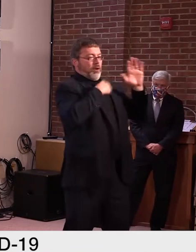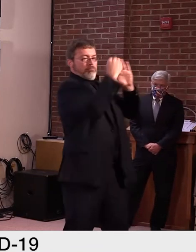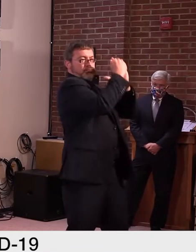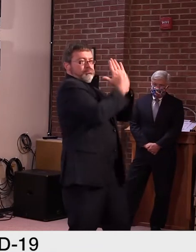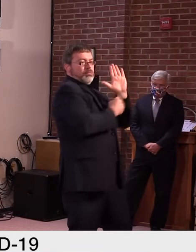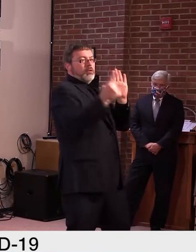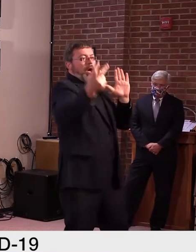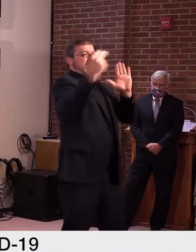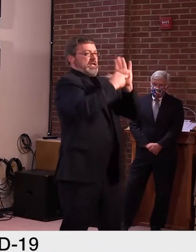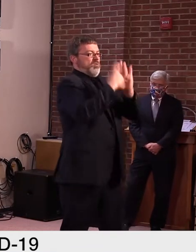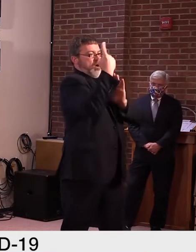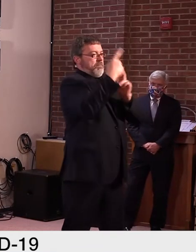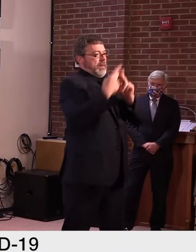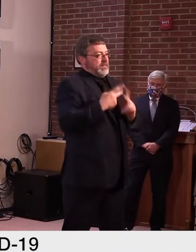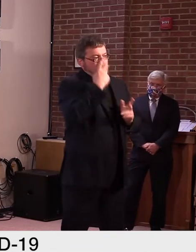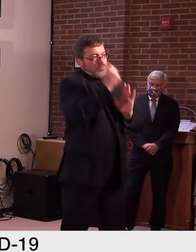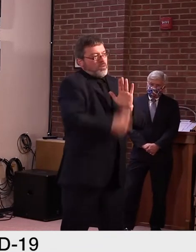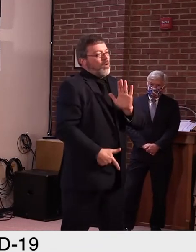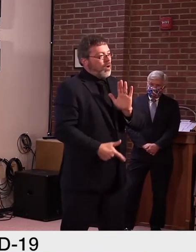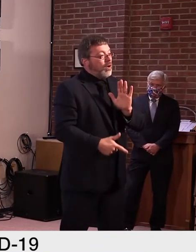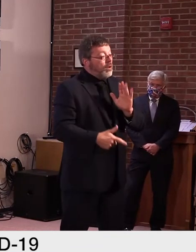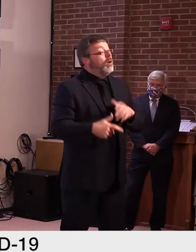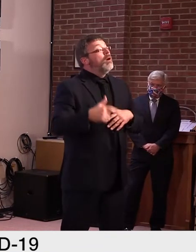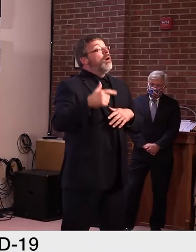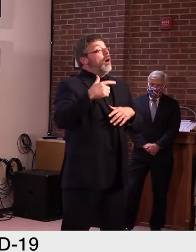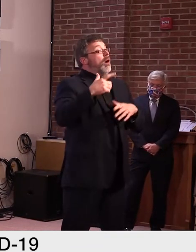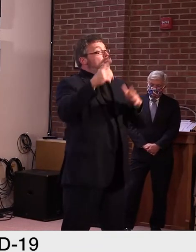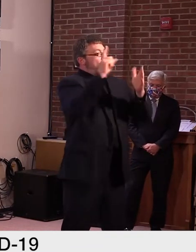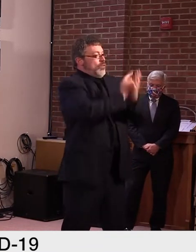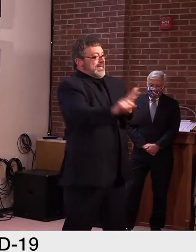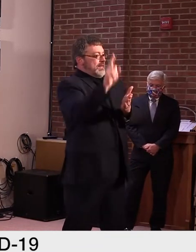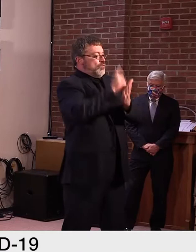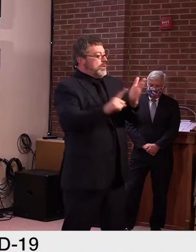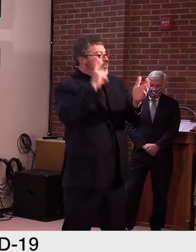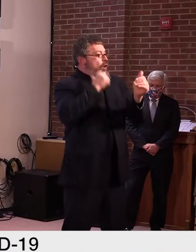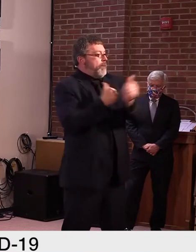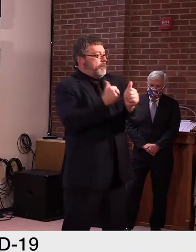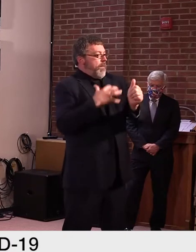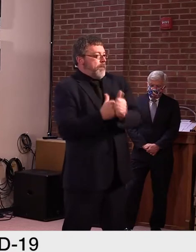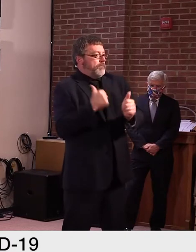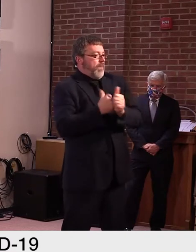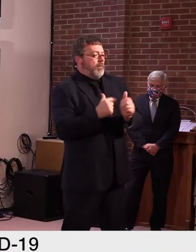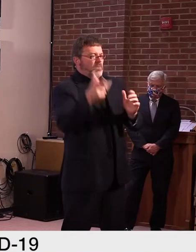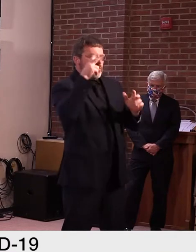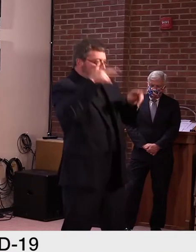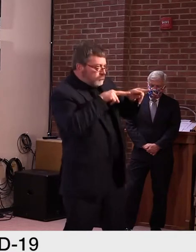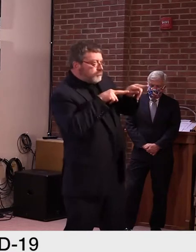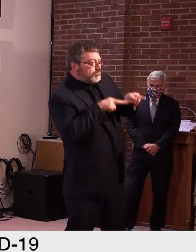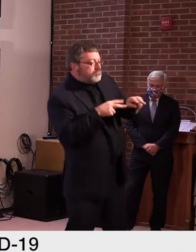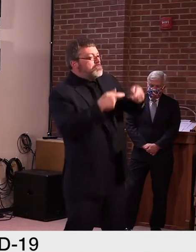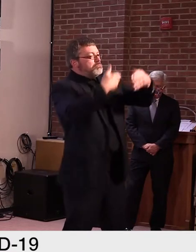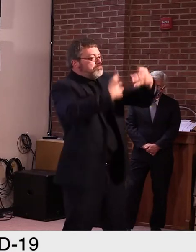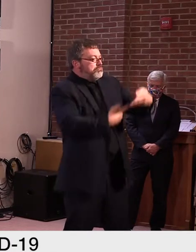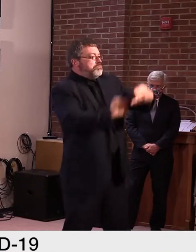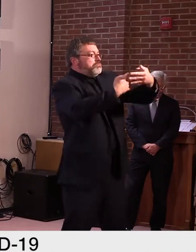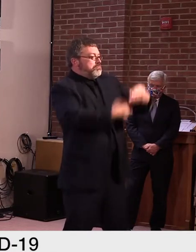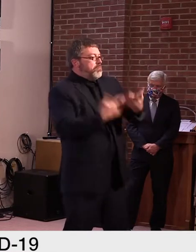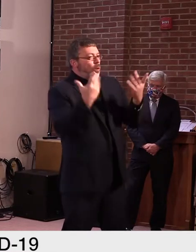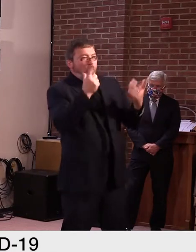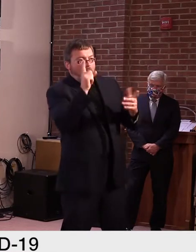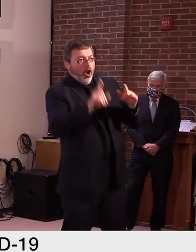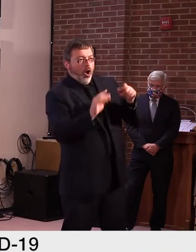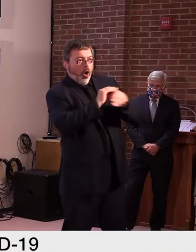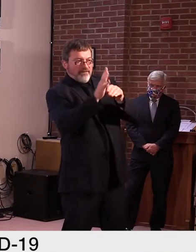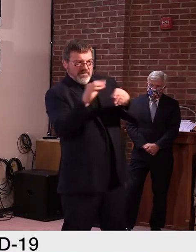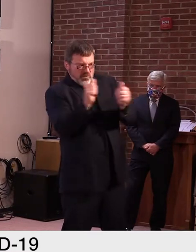the institutions as well. So encourage anyone that's interested in looking at more data to go either to our presentation or to our